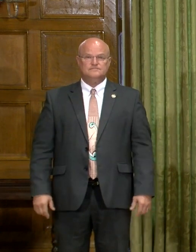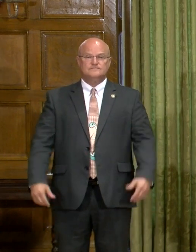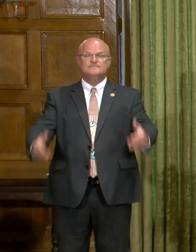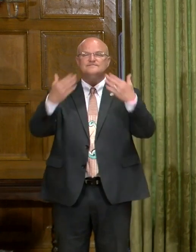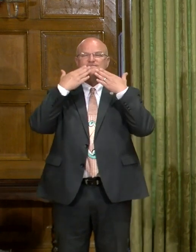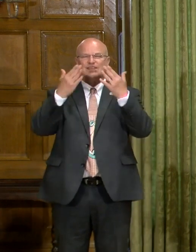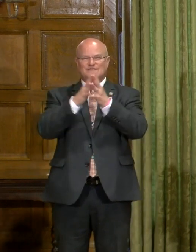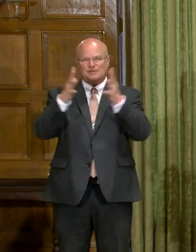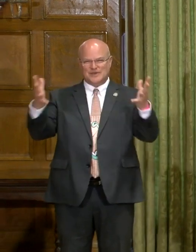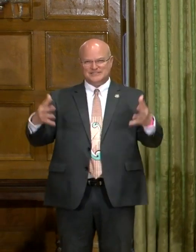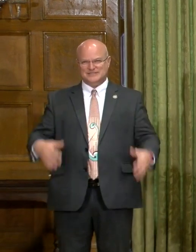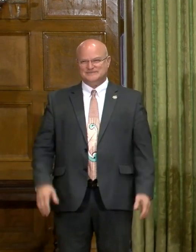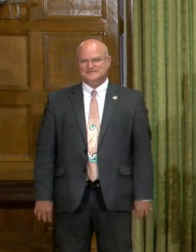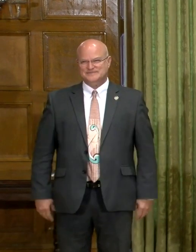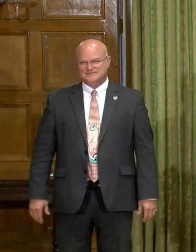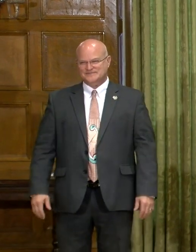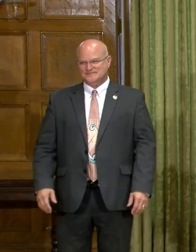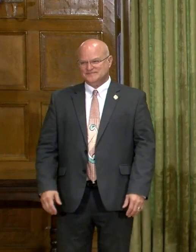Thank you all very much.